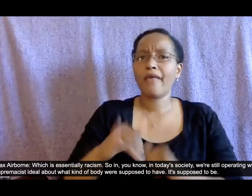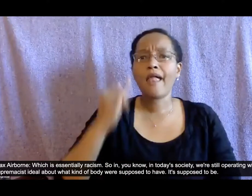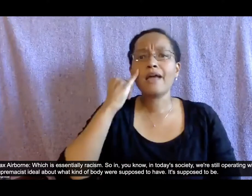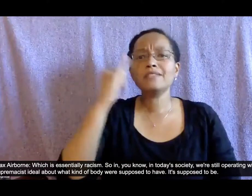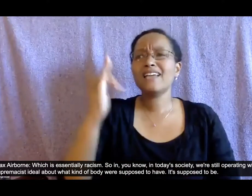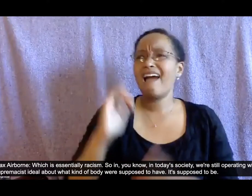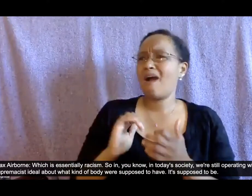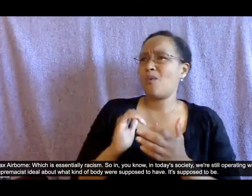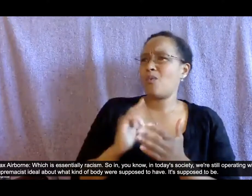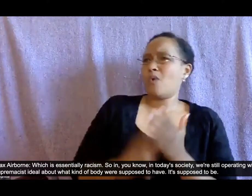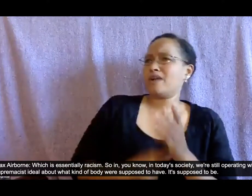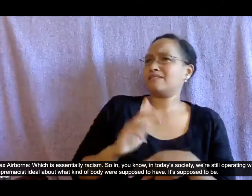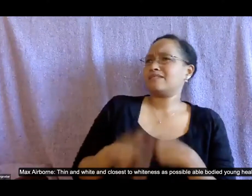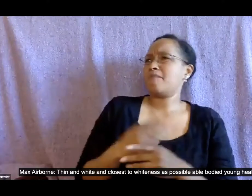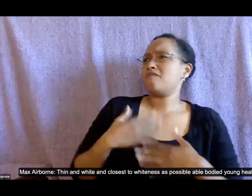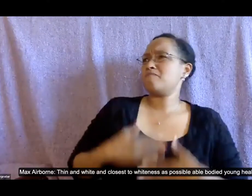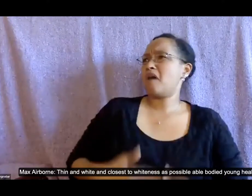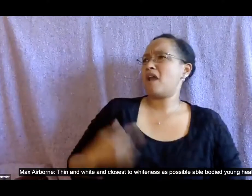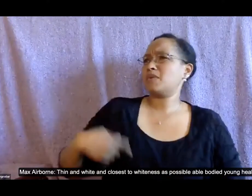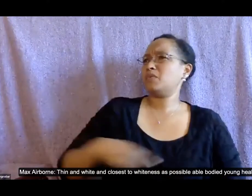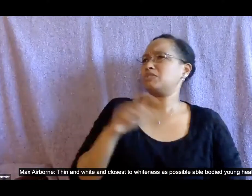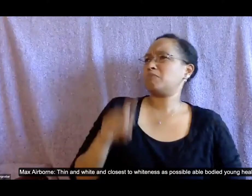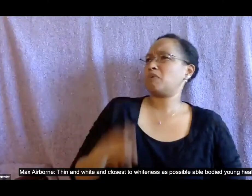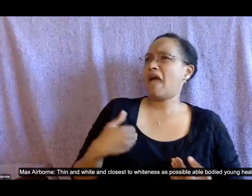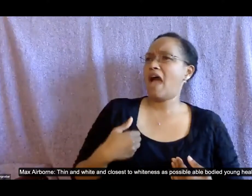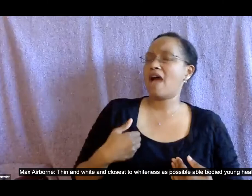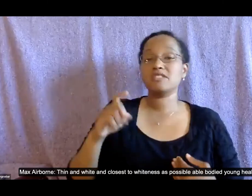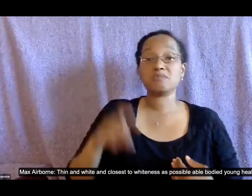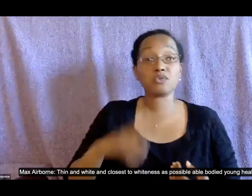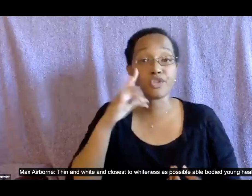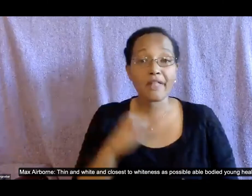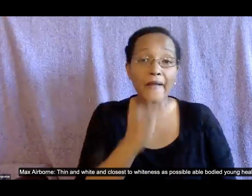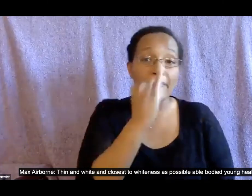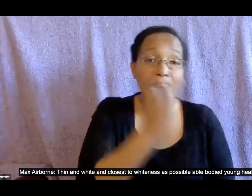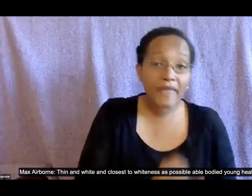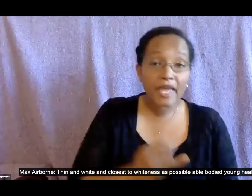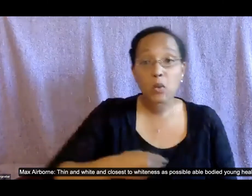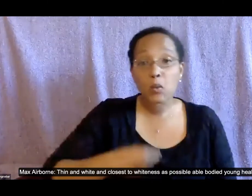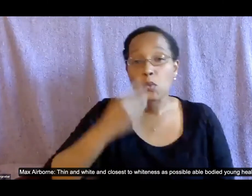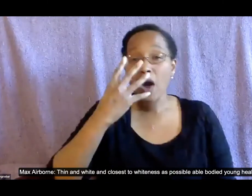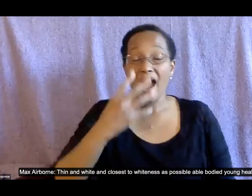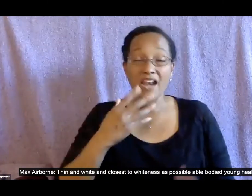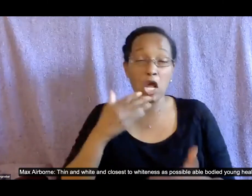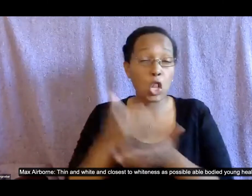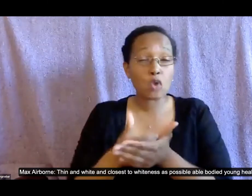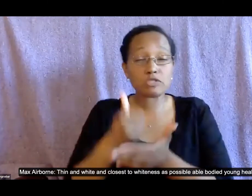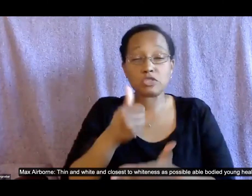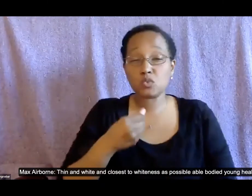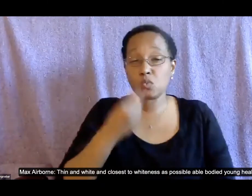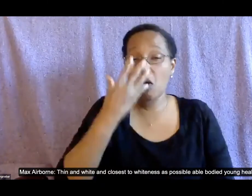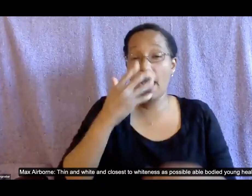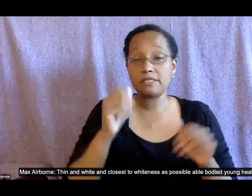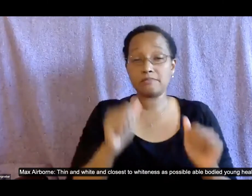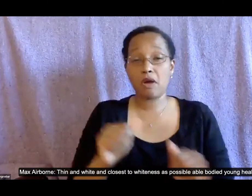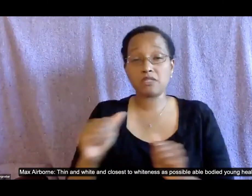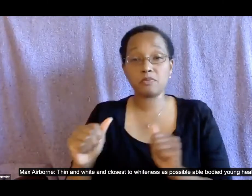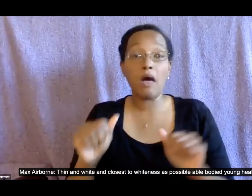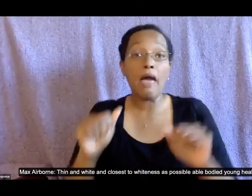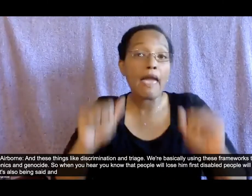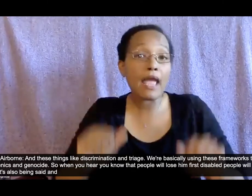to have it's supposed to be thin and white and closest to whiteness as possible able-bodied young healthy